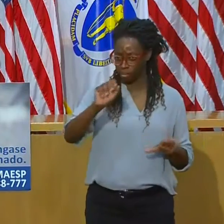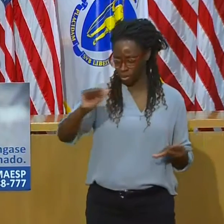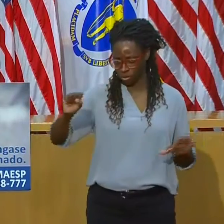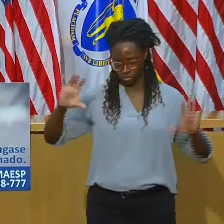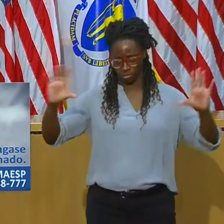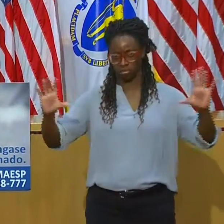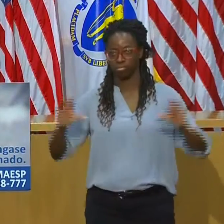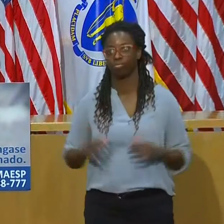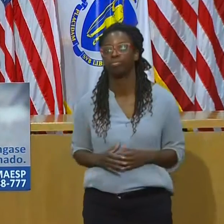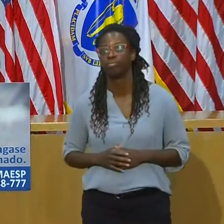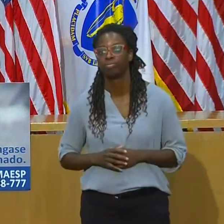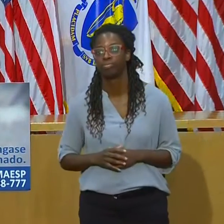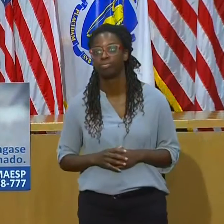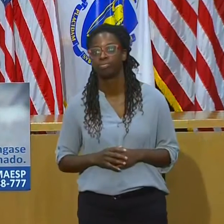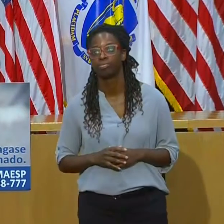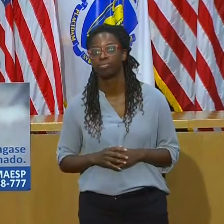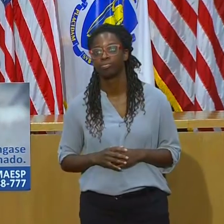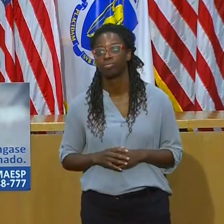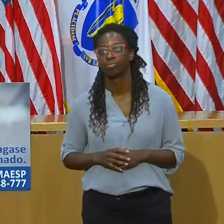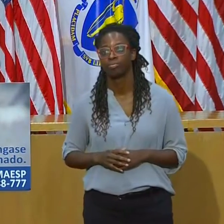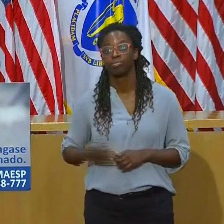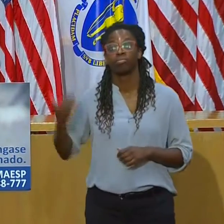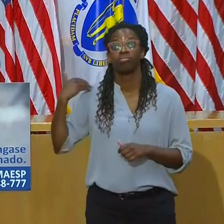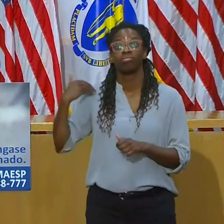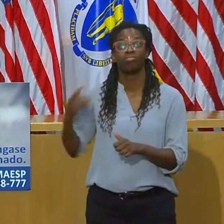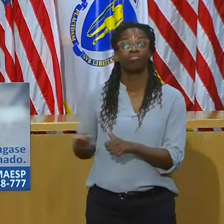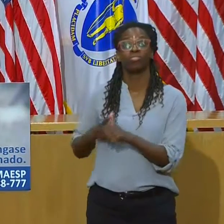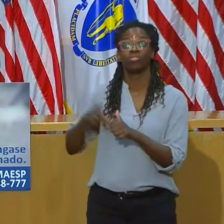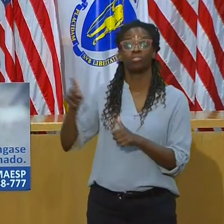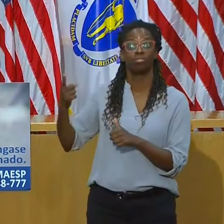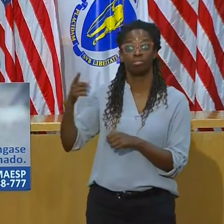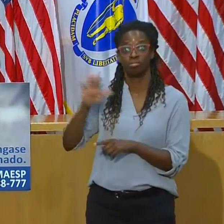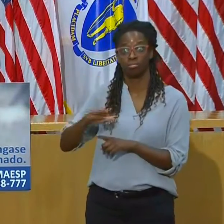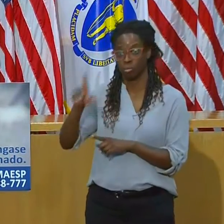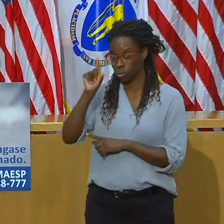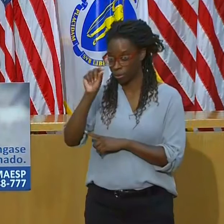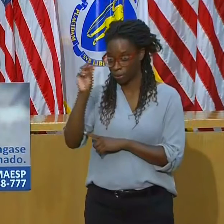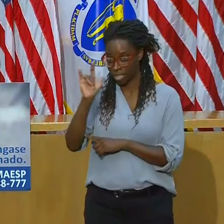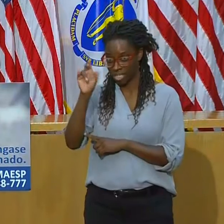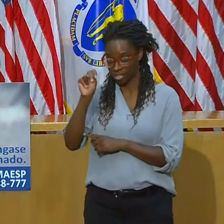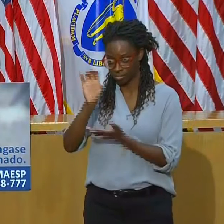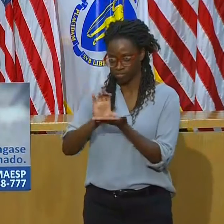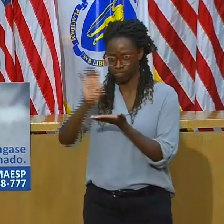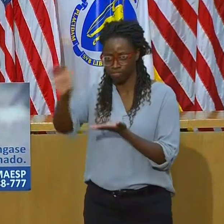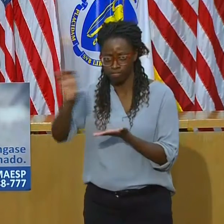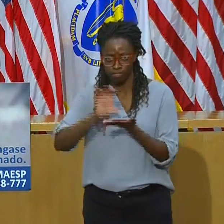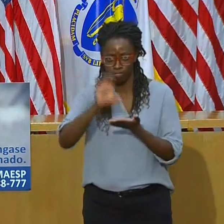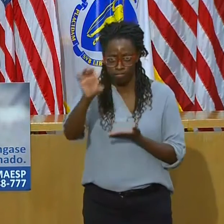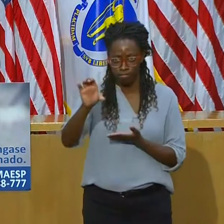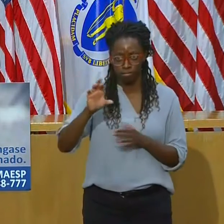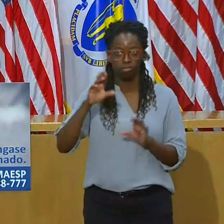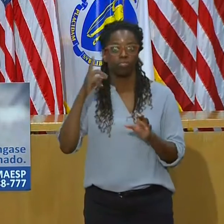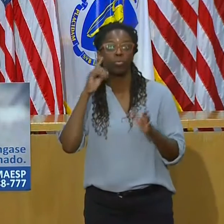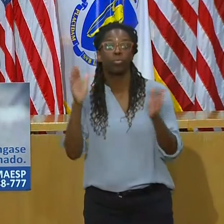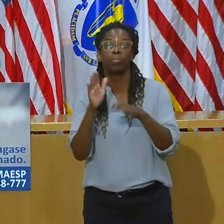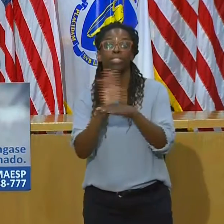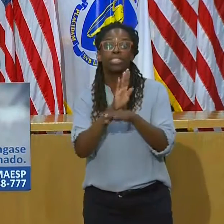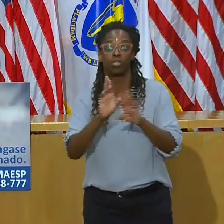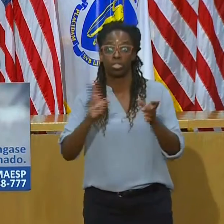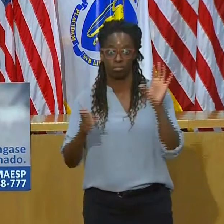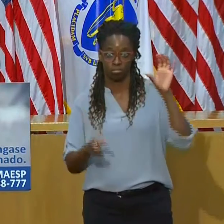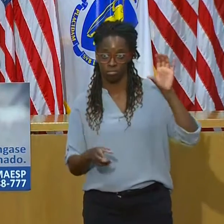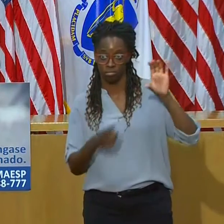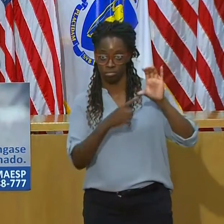million in emergency capital available for Massachusetts-based small businesses and have implemented